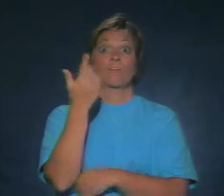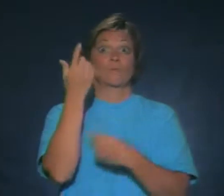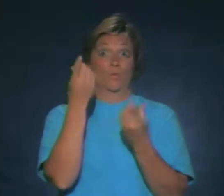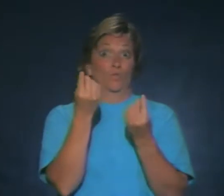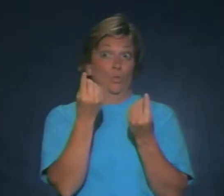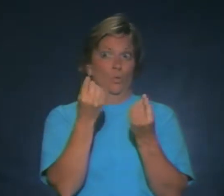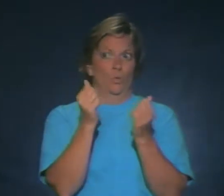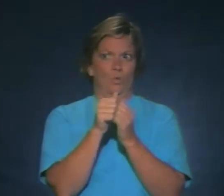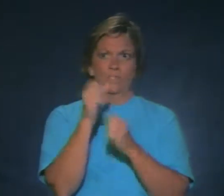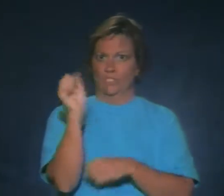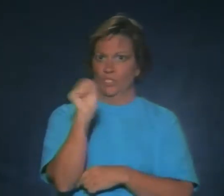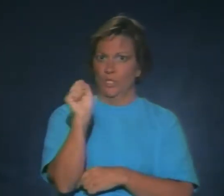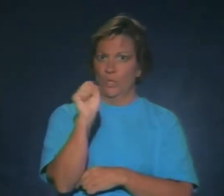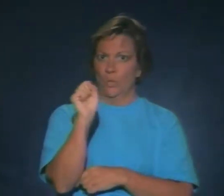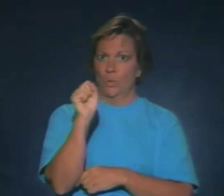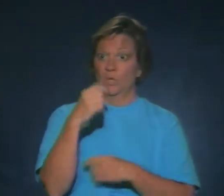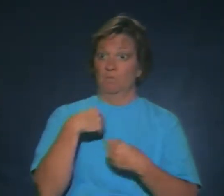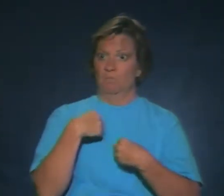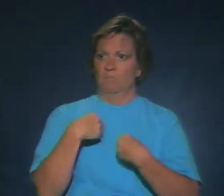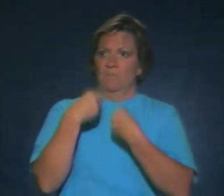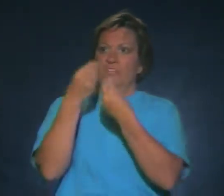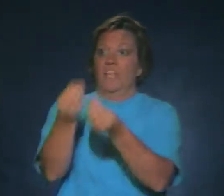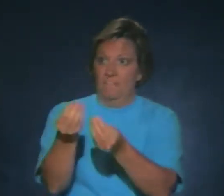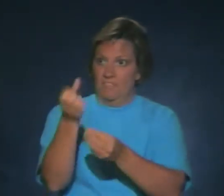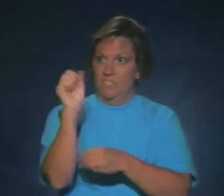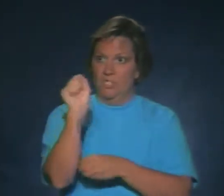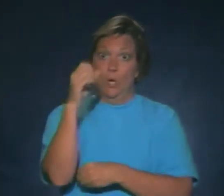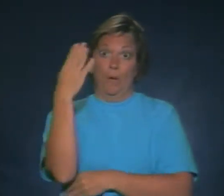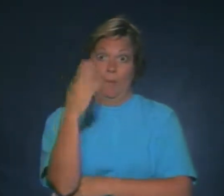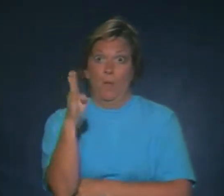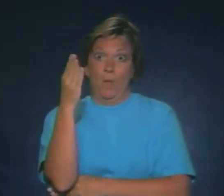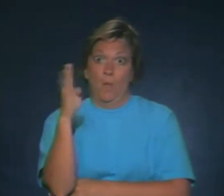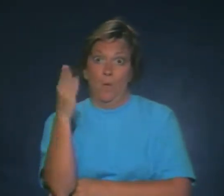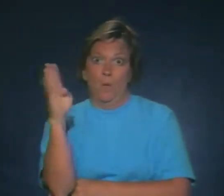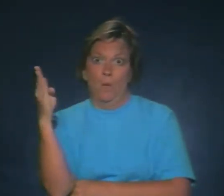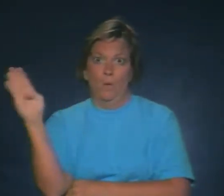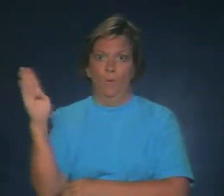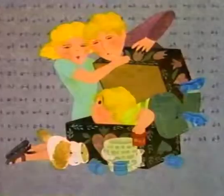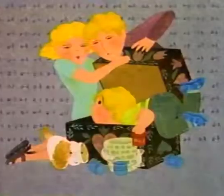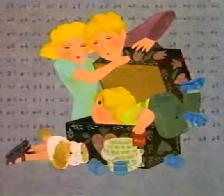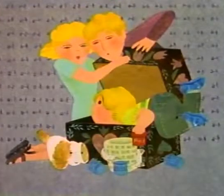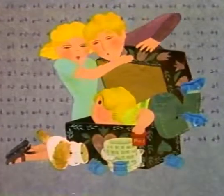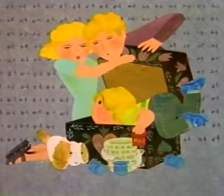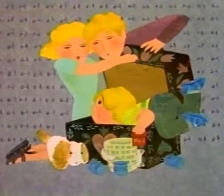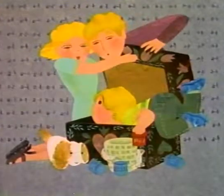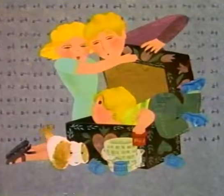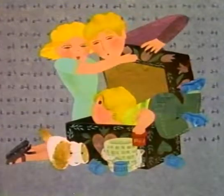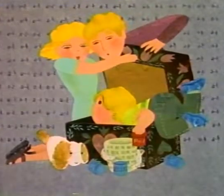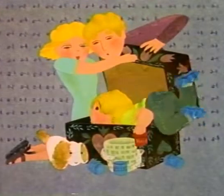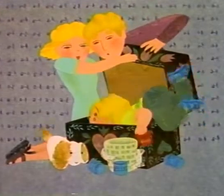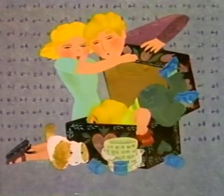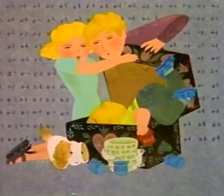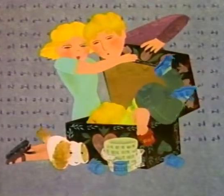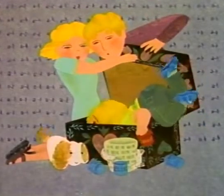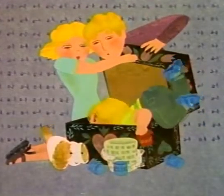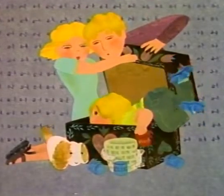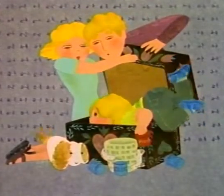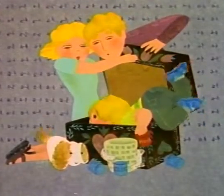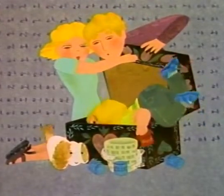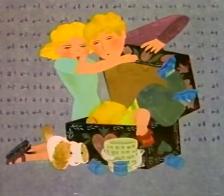This is what we will do. We will give Sue blue. This is what we will do. We